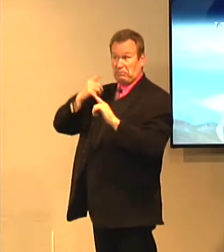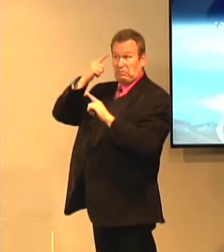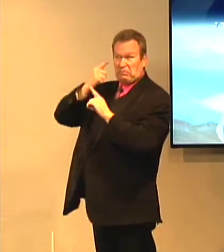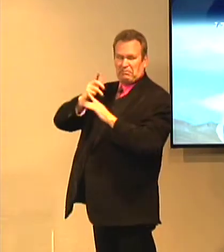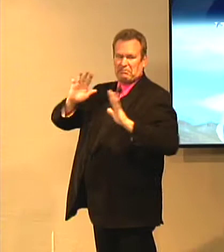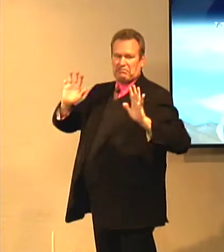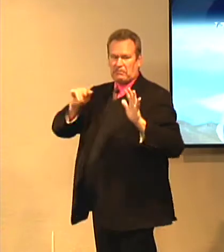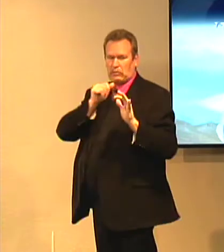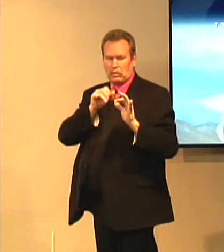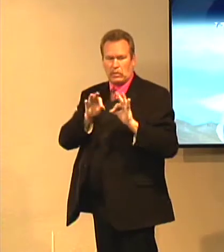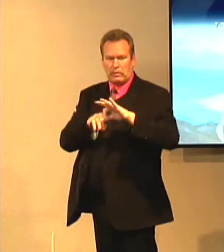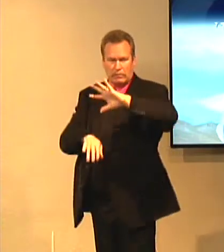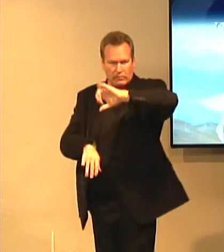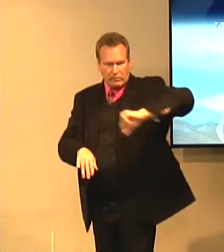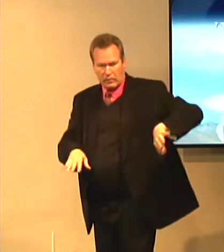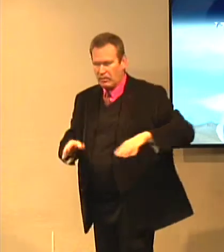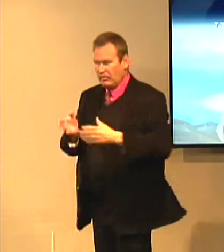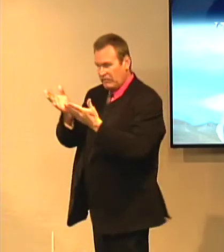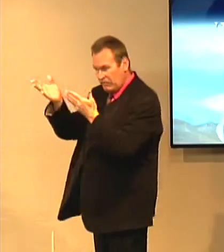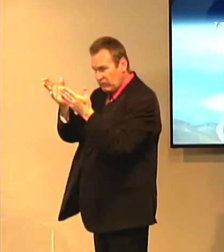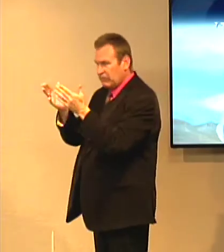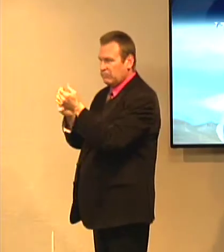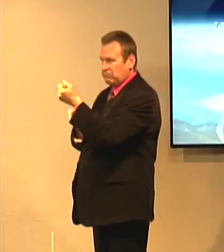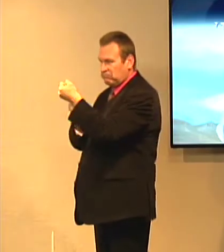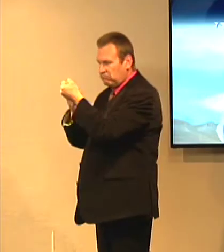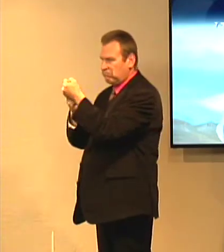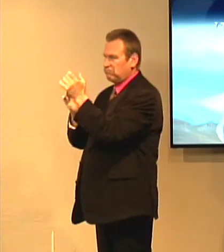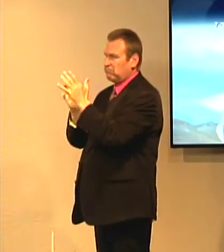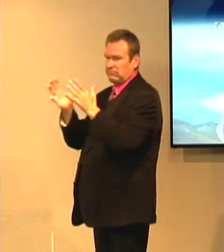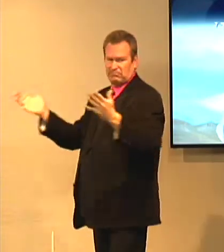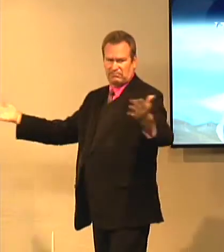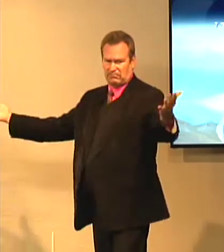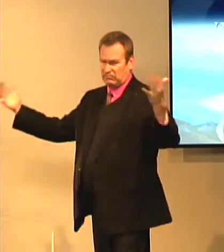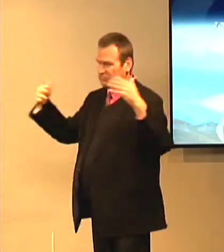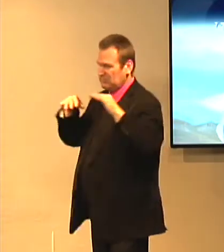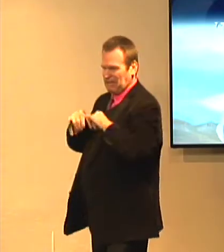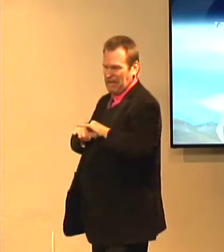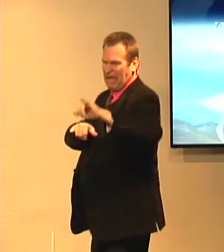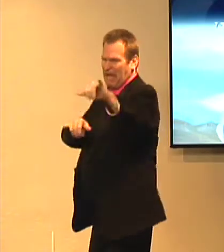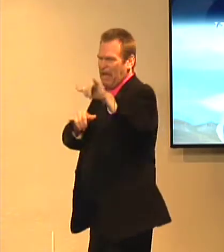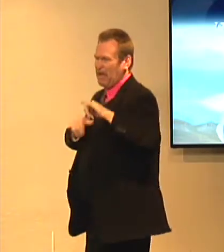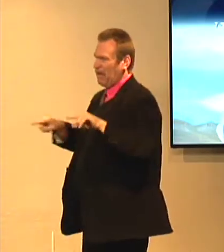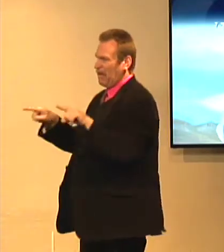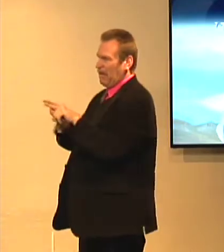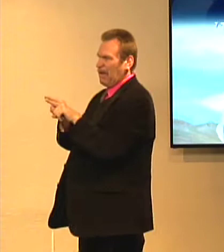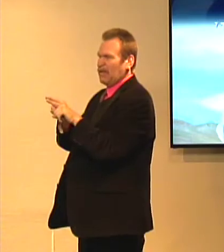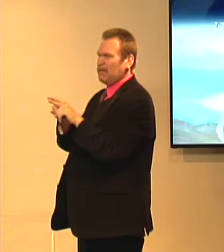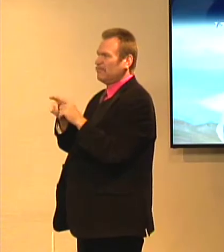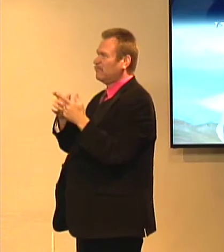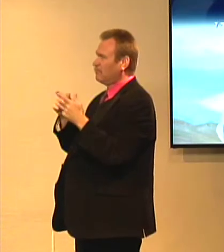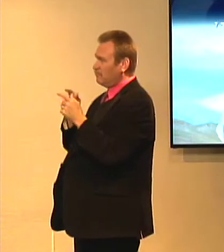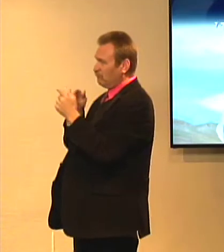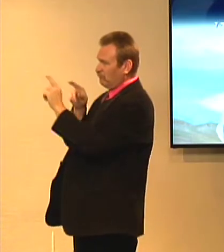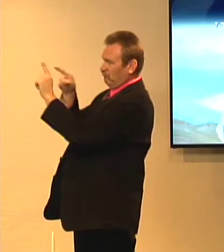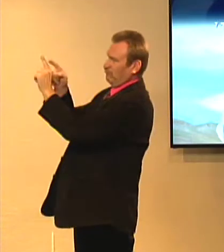He was there to serve just as Christ, his brother was to serve others. And he was there to do just the same, to support